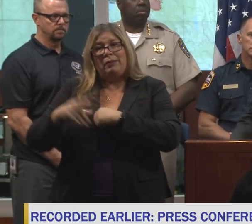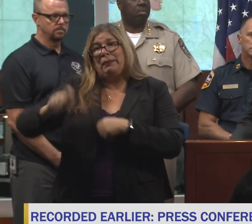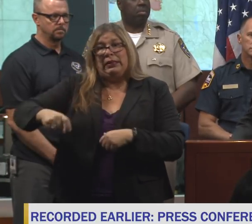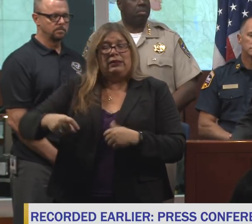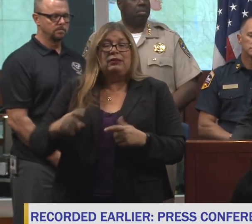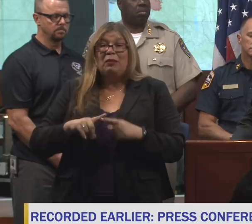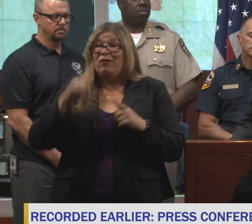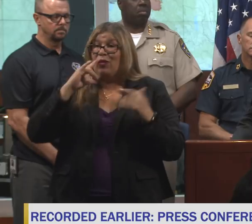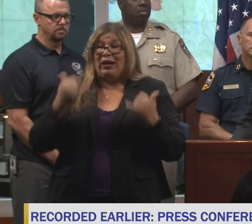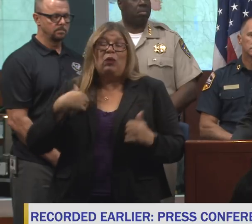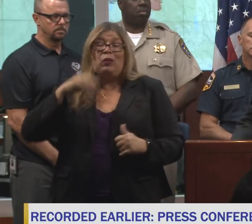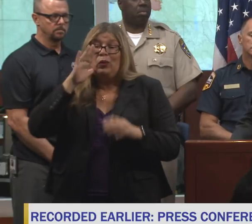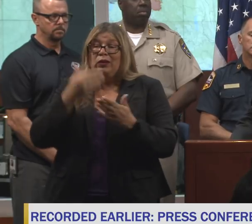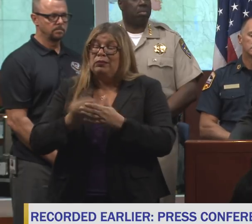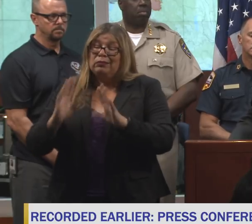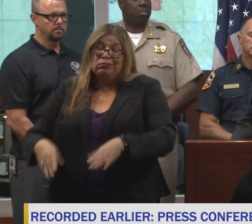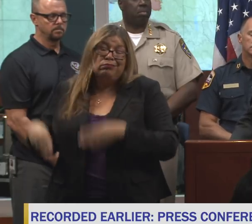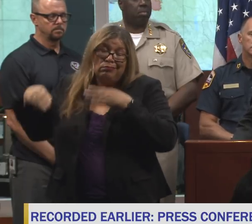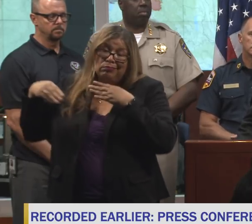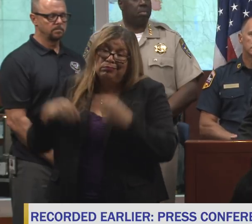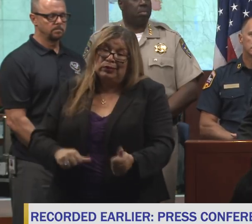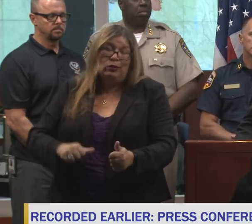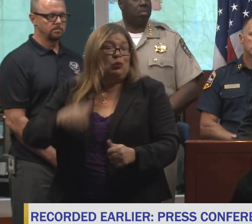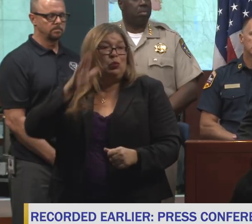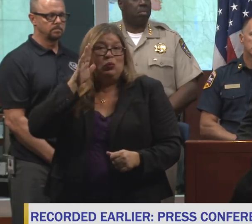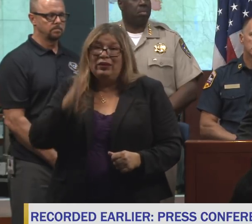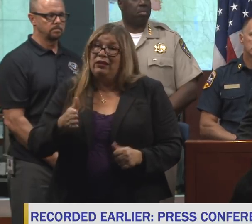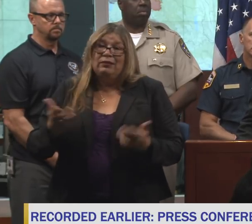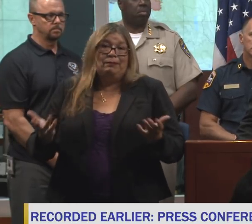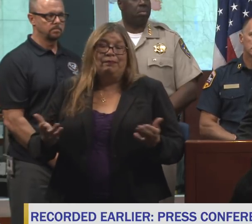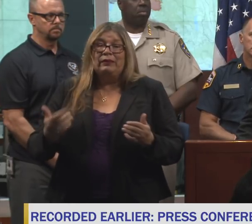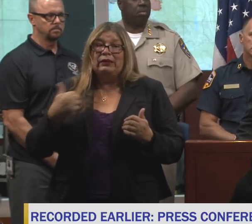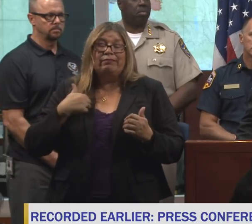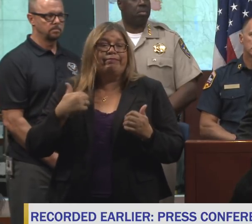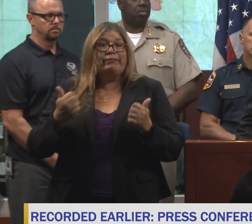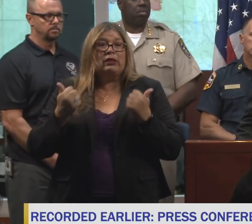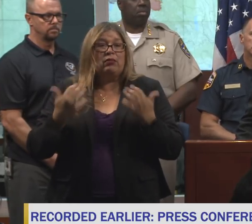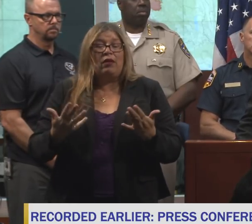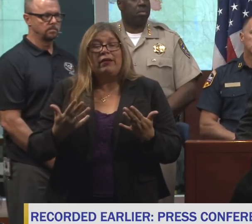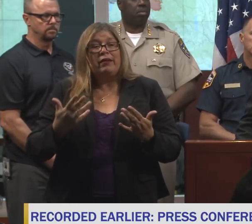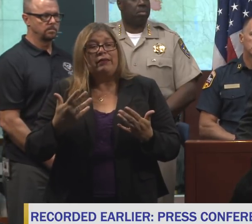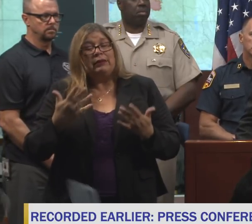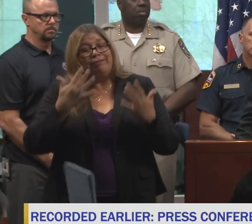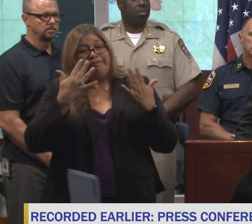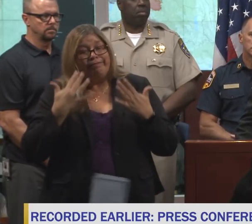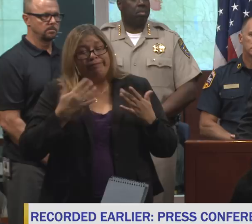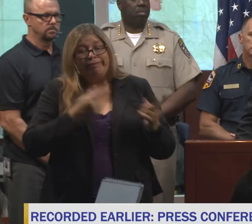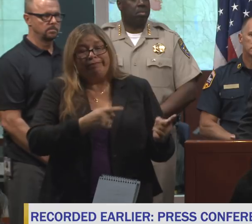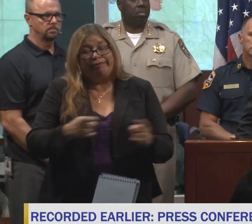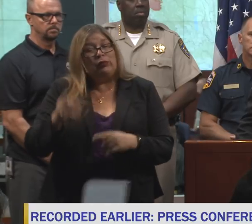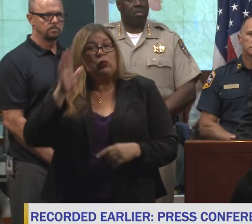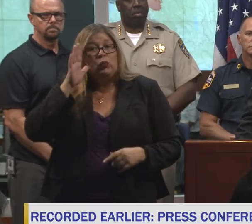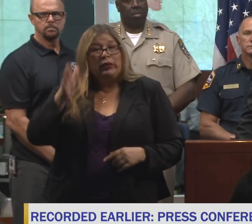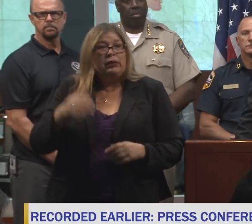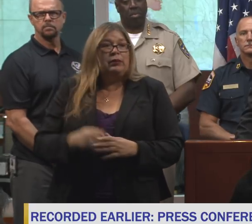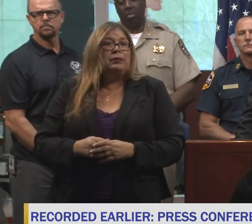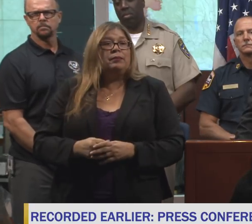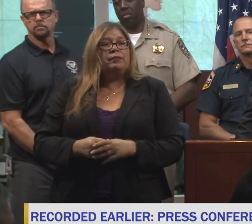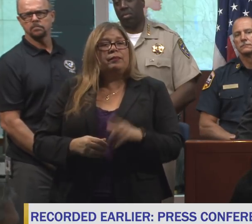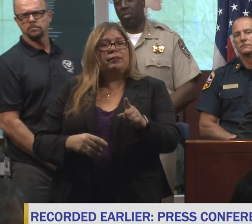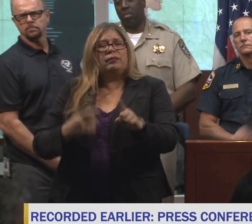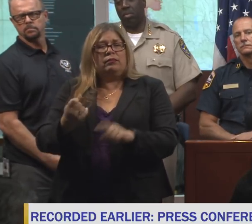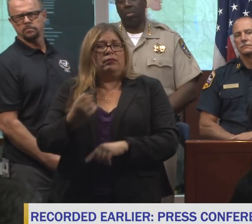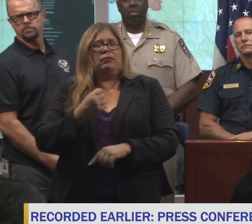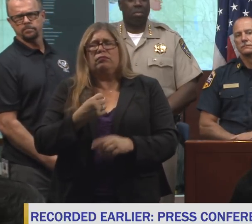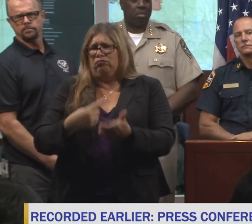spend a hell of a lot of money, and there is going to be a lot of unpleasant events and suffering as a result. about the